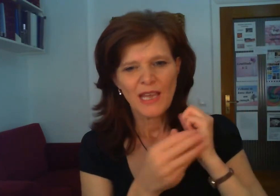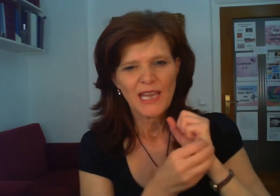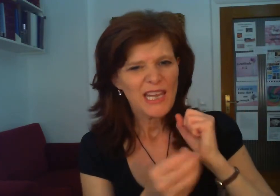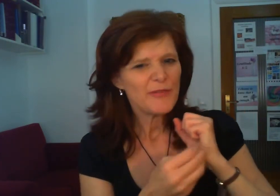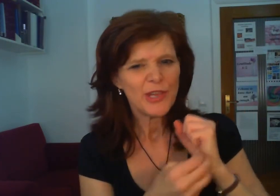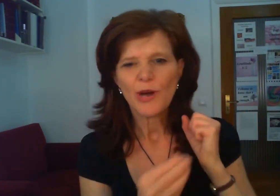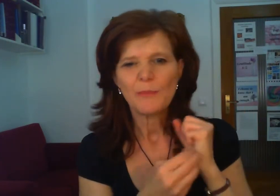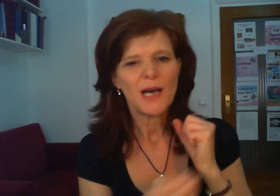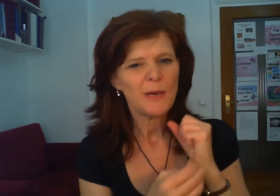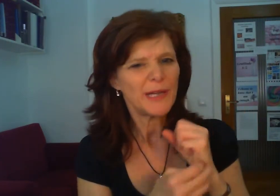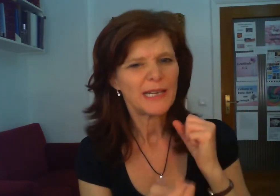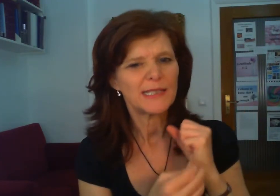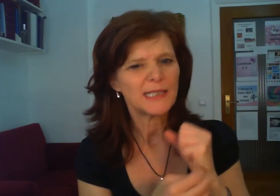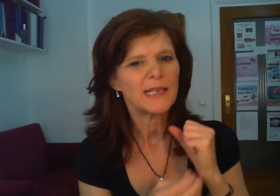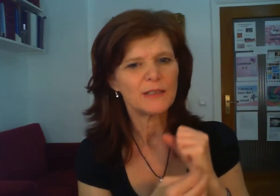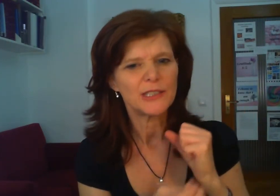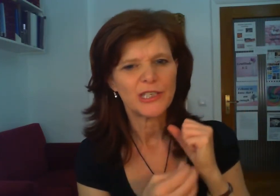even though i'm up against technology